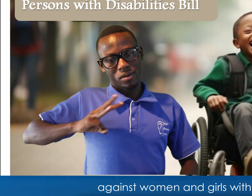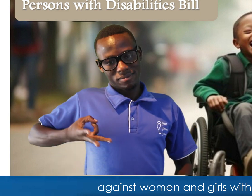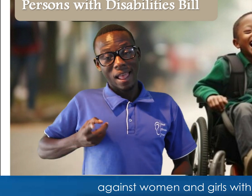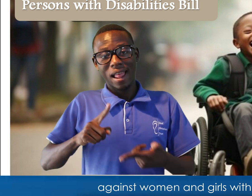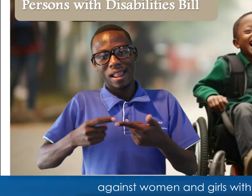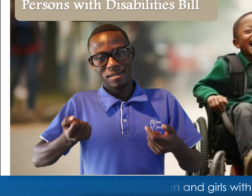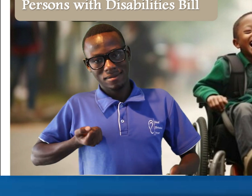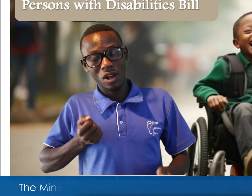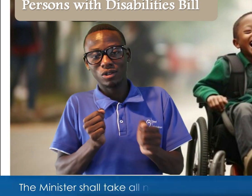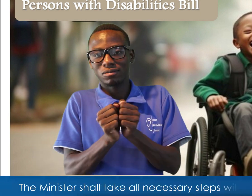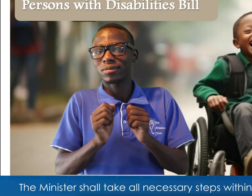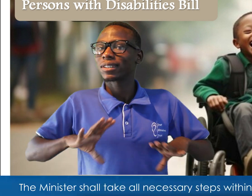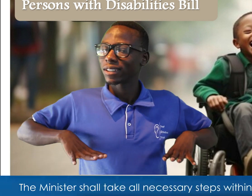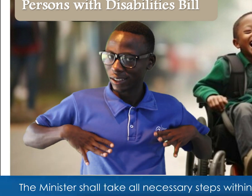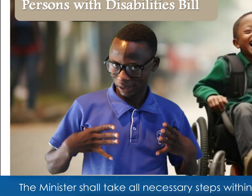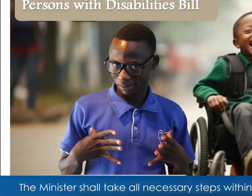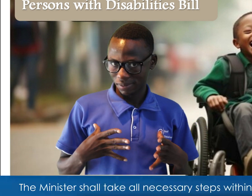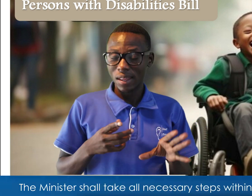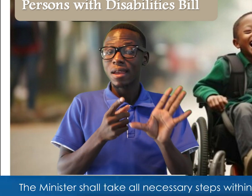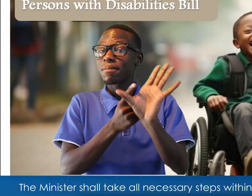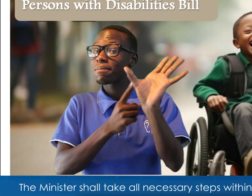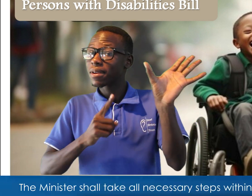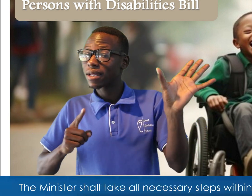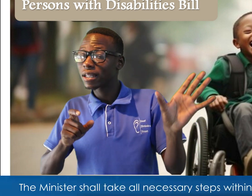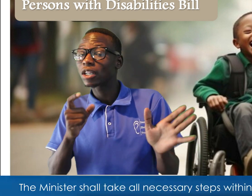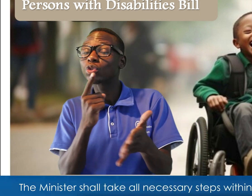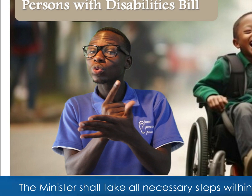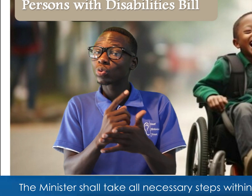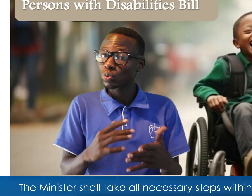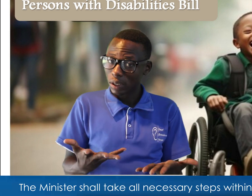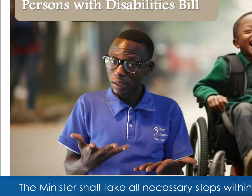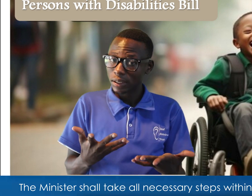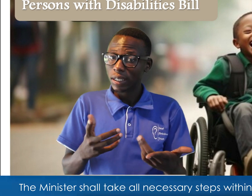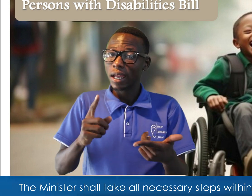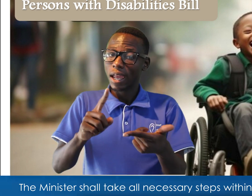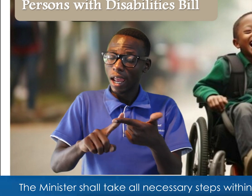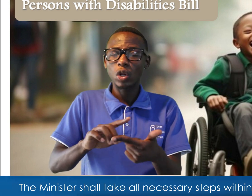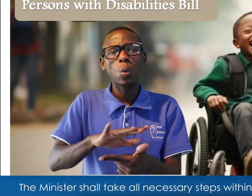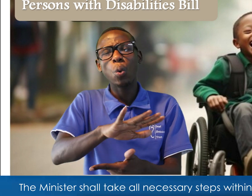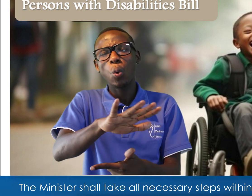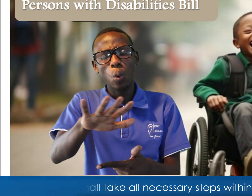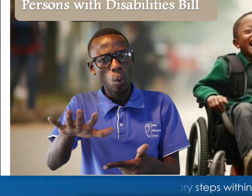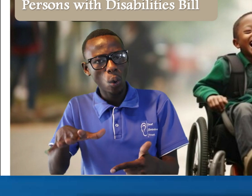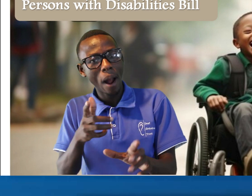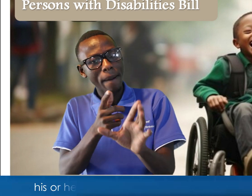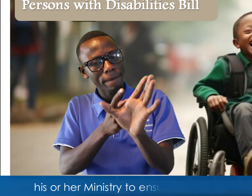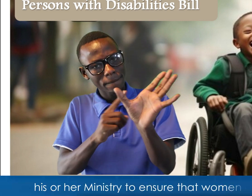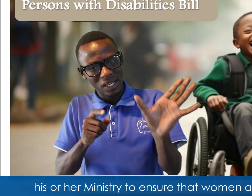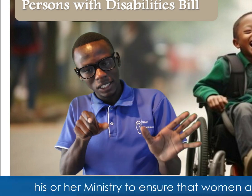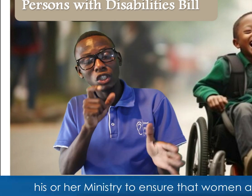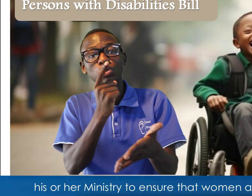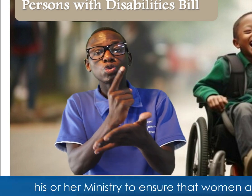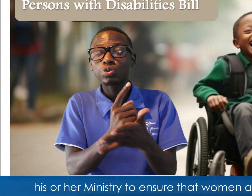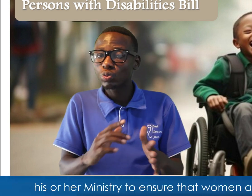girls with disabilities. The Minister shall take all necessary steps within the power and competence of